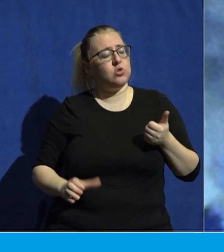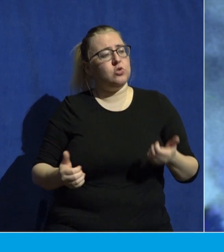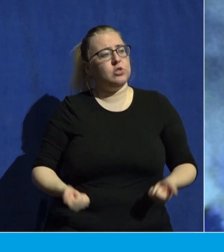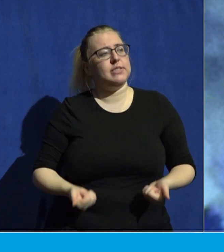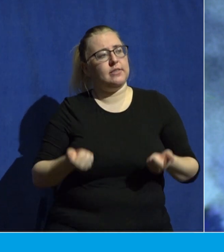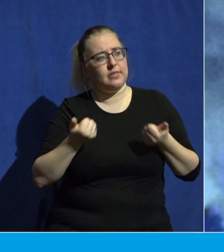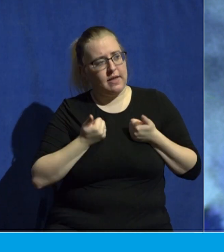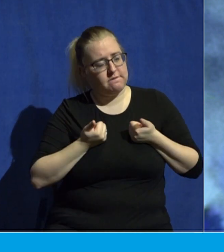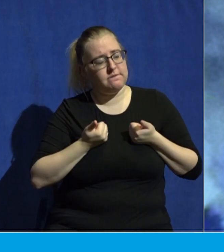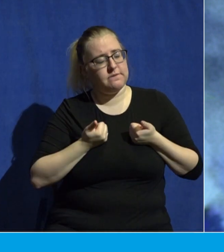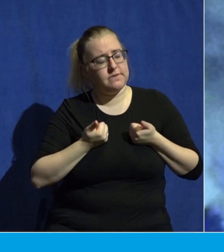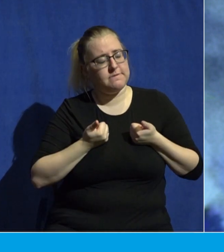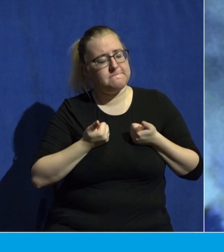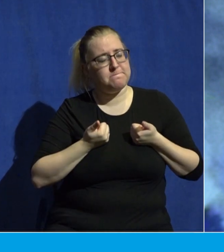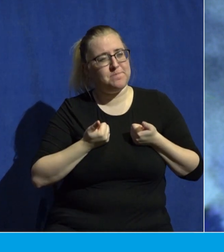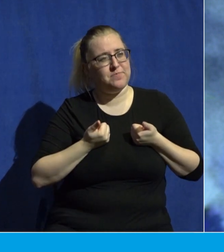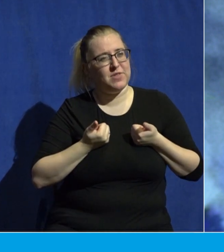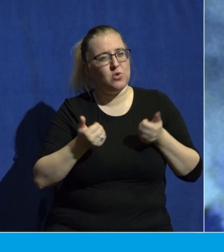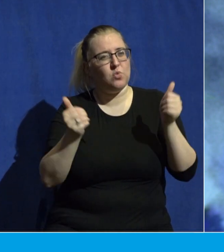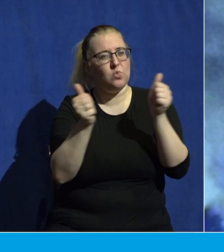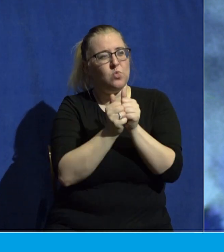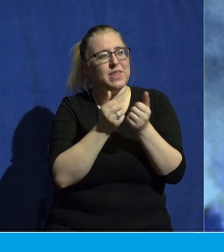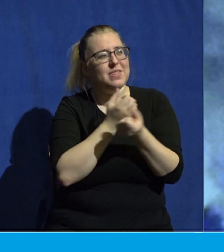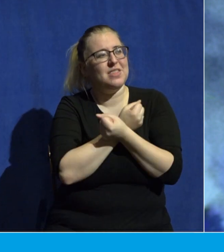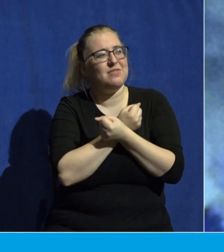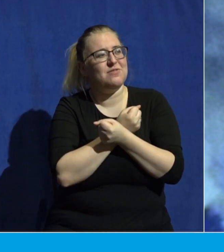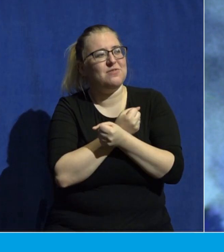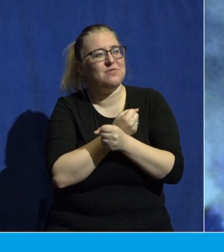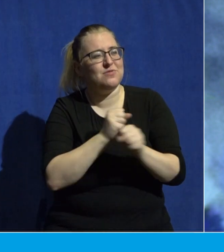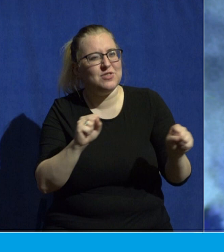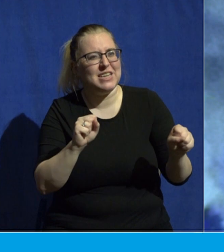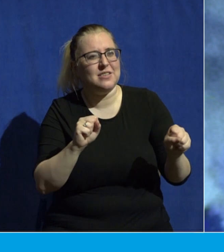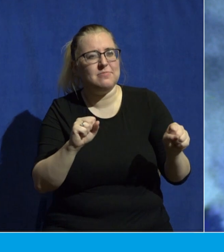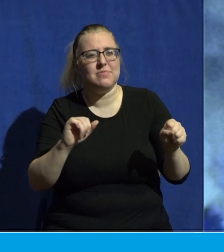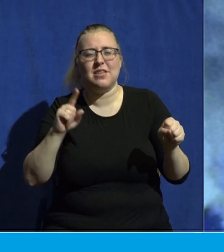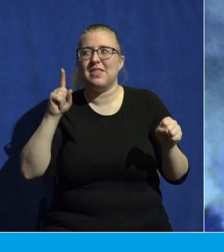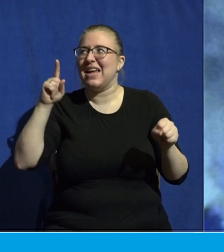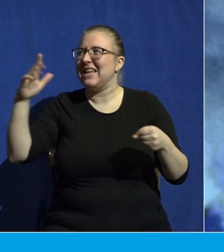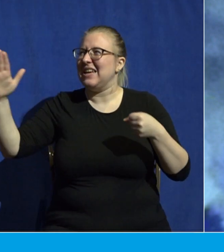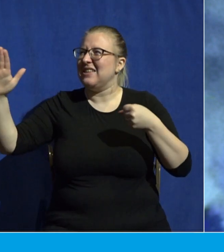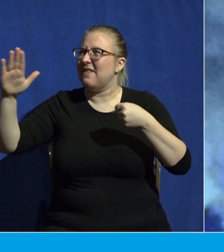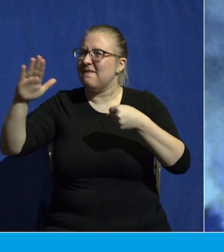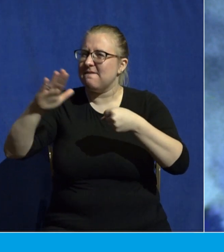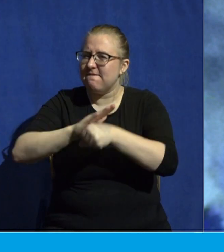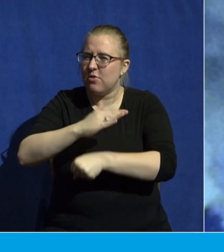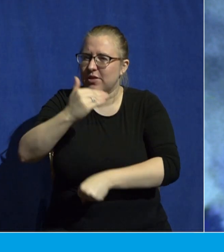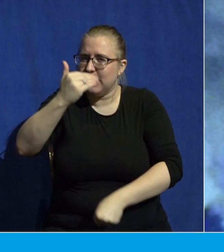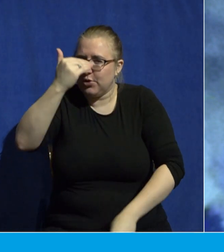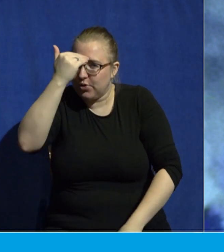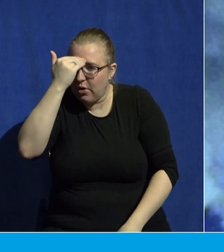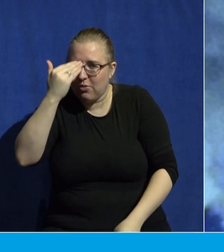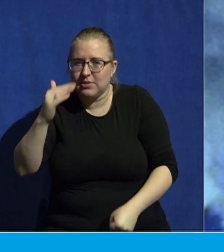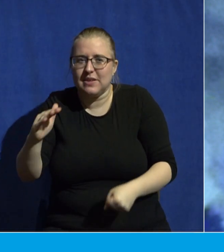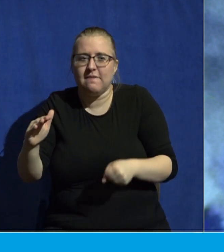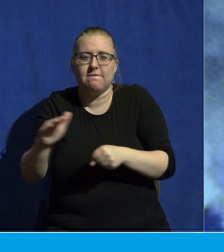in the freedom of being fully known and fully loved in Christ Jesus?